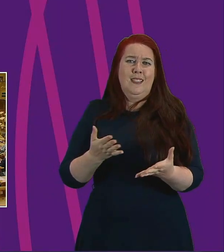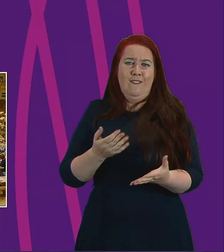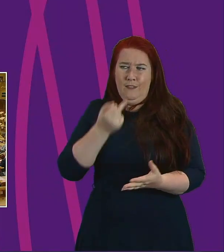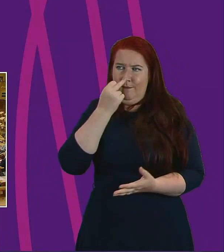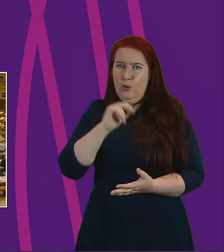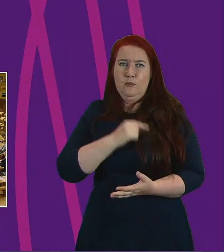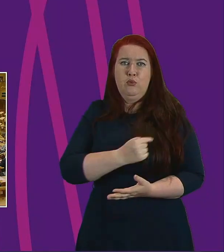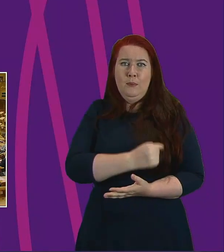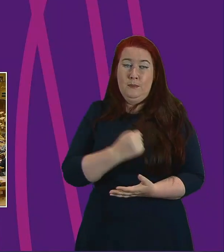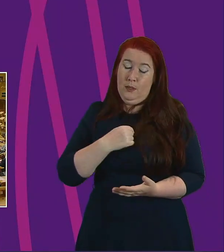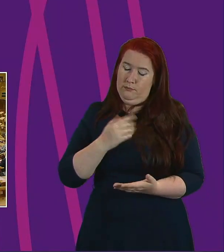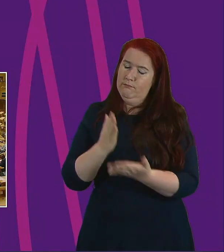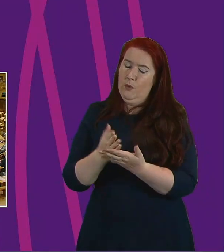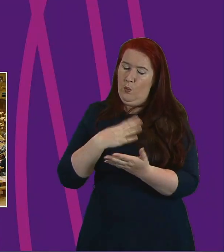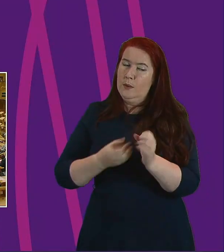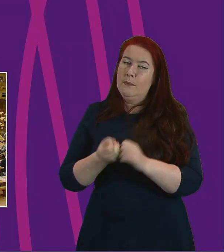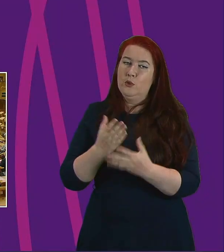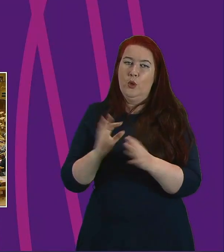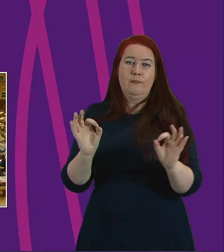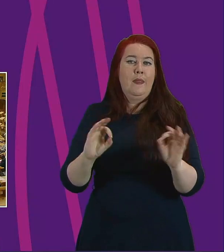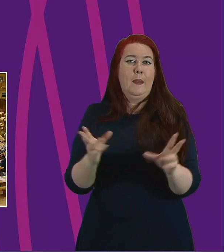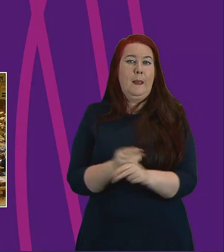you that we're wanting to make sure that there's no gaps.